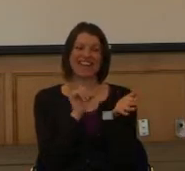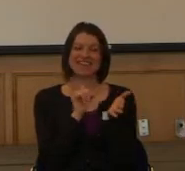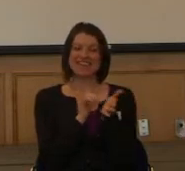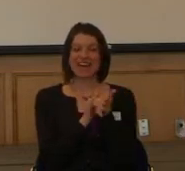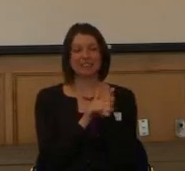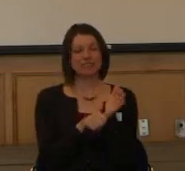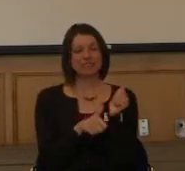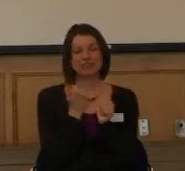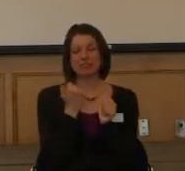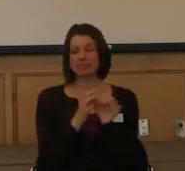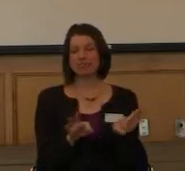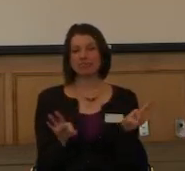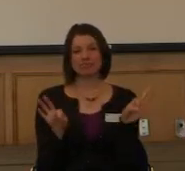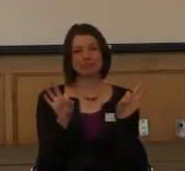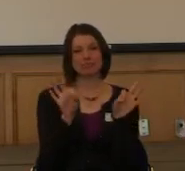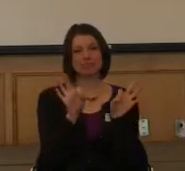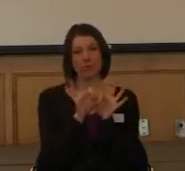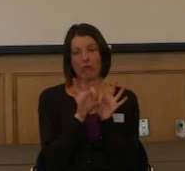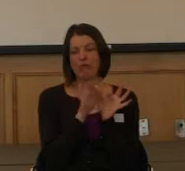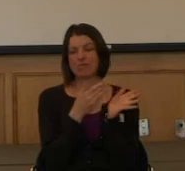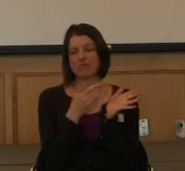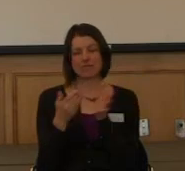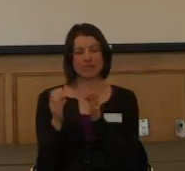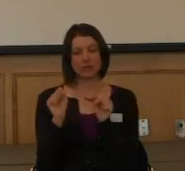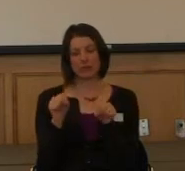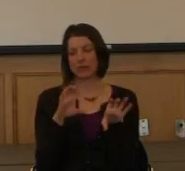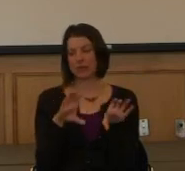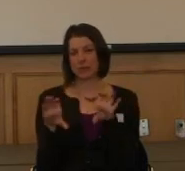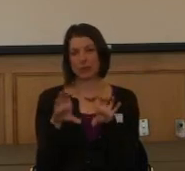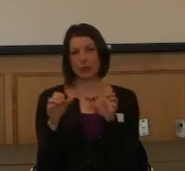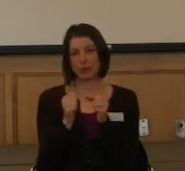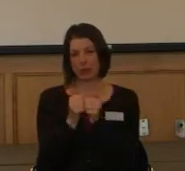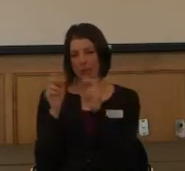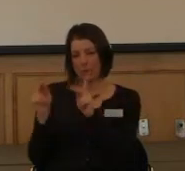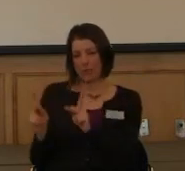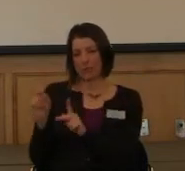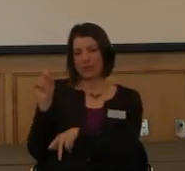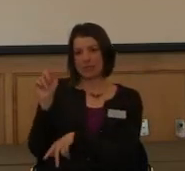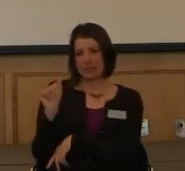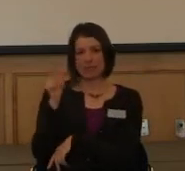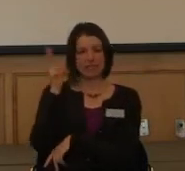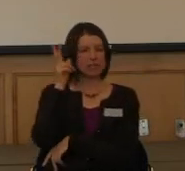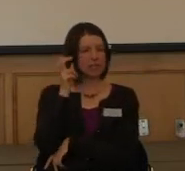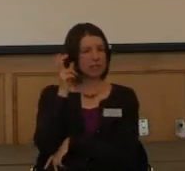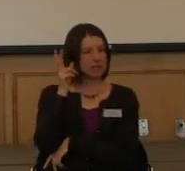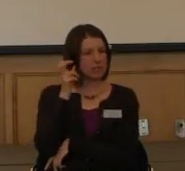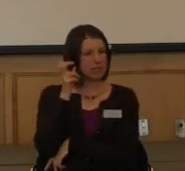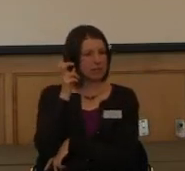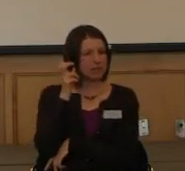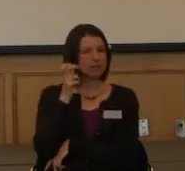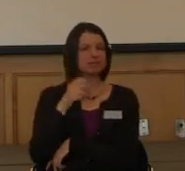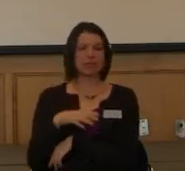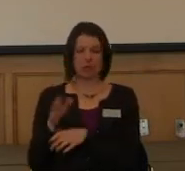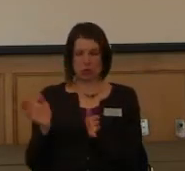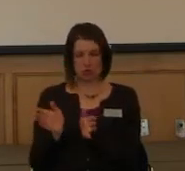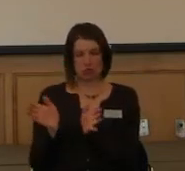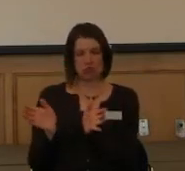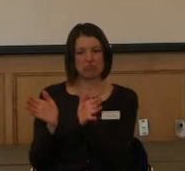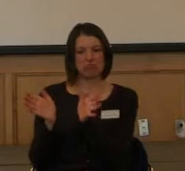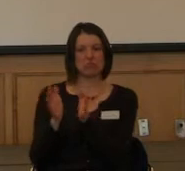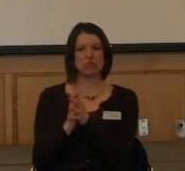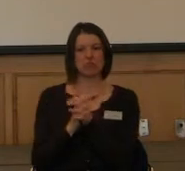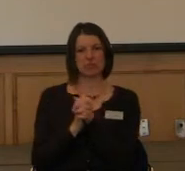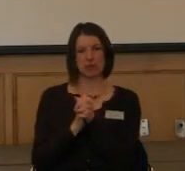important step that anybody could take if they have someone with a disability. It's, you know, just having the attitude of,